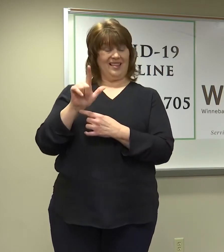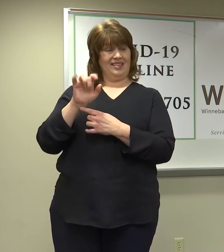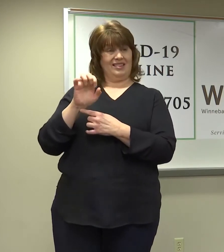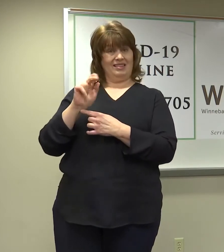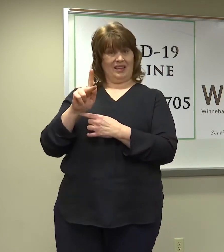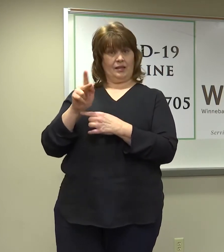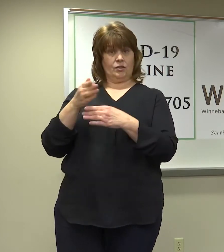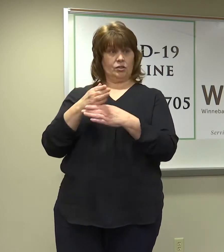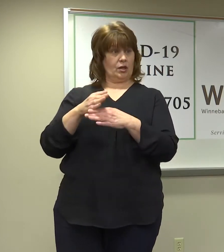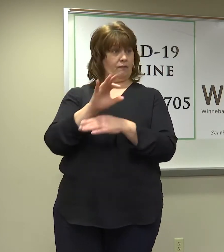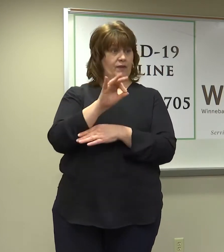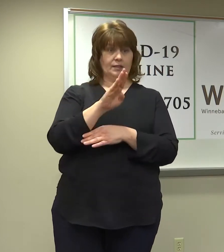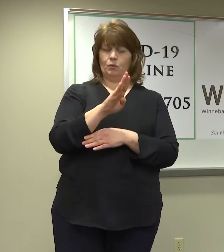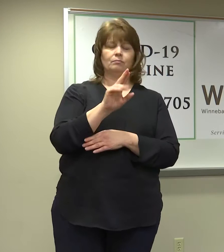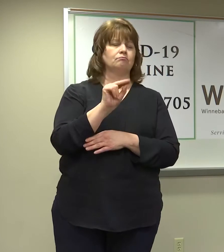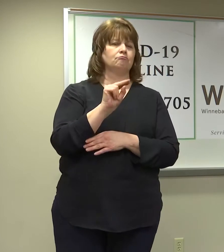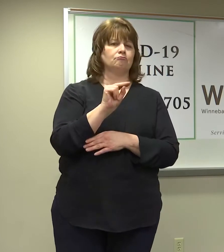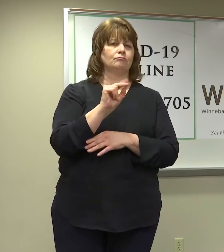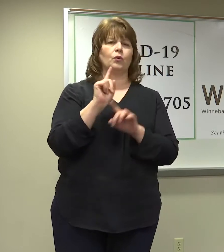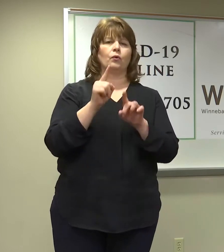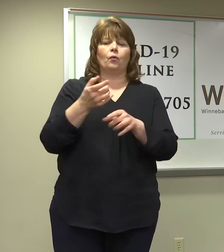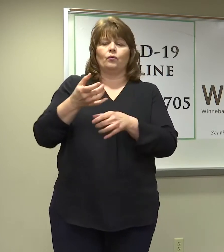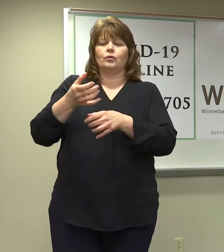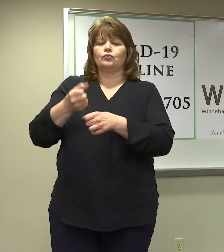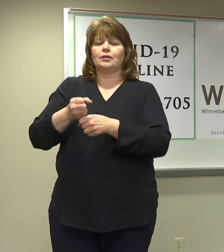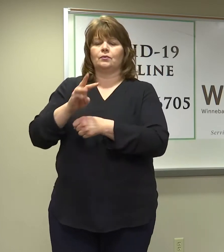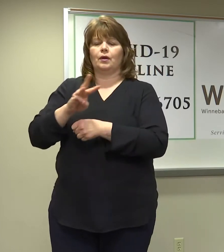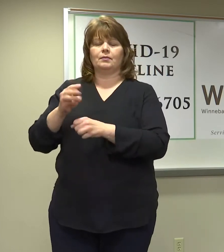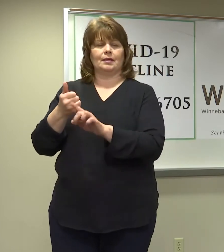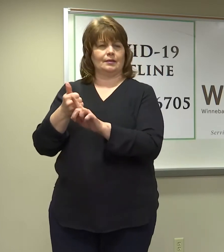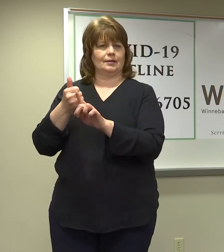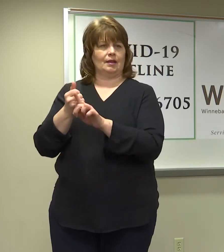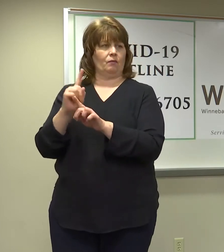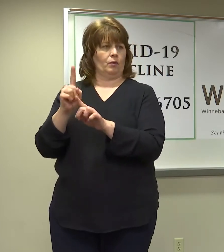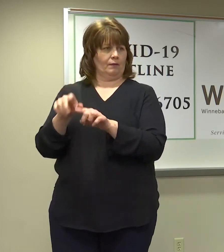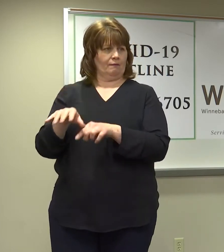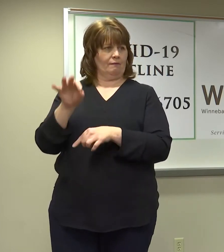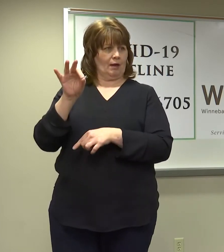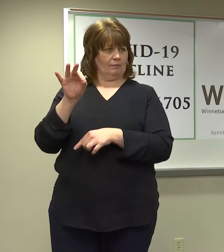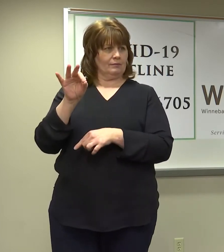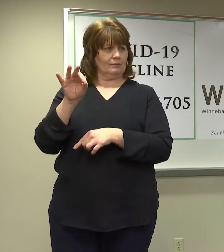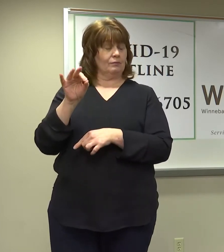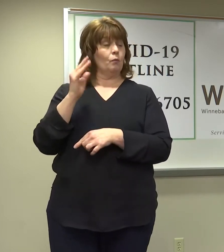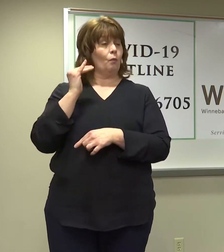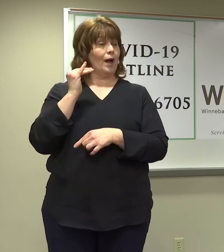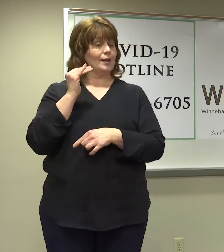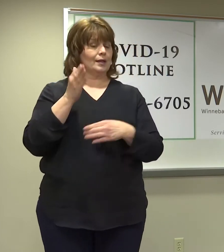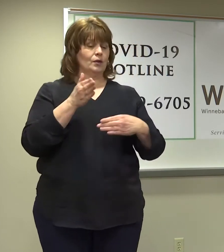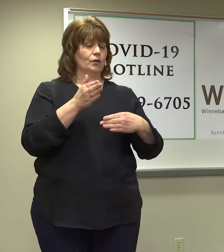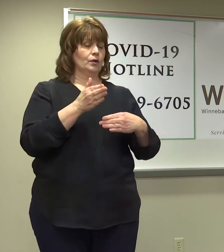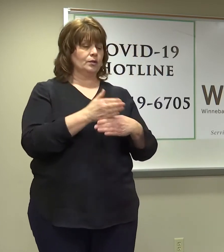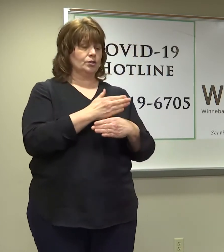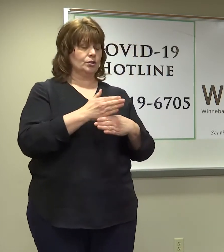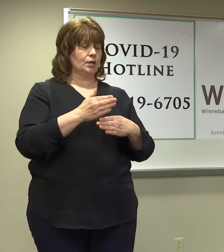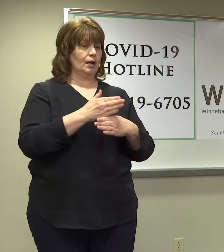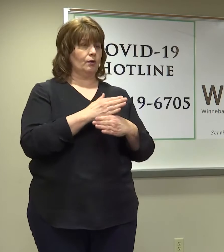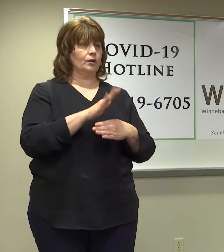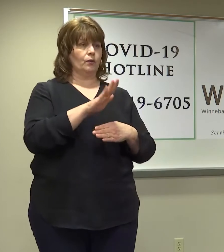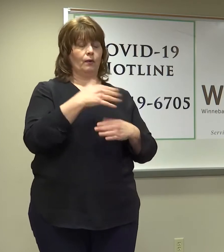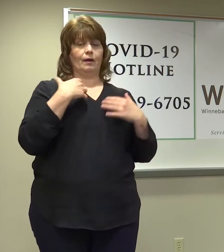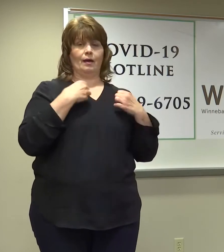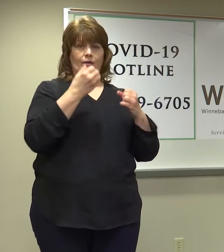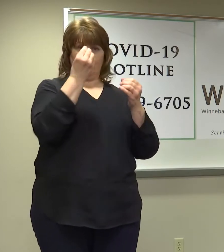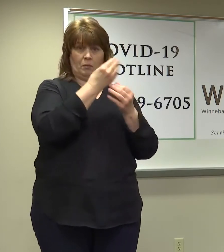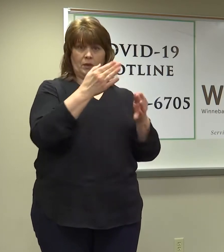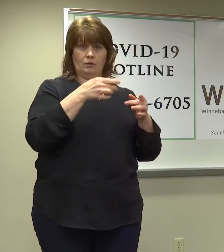around Facebook, but go to the trusted websites that where it's located, because you will be sharing protected health information as you